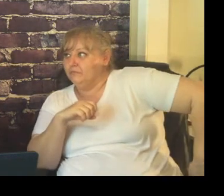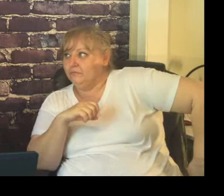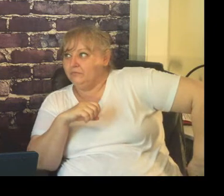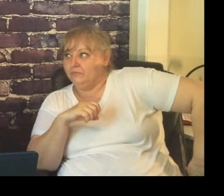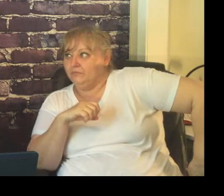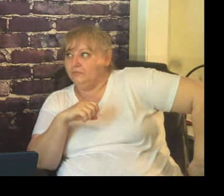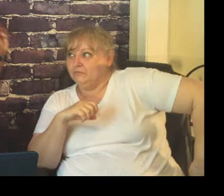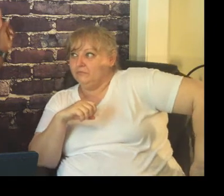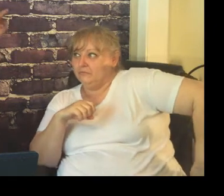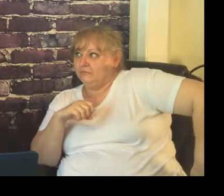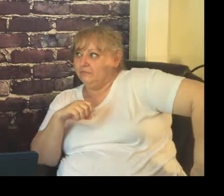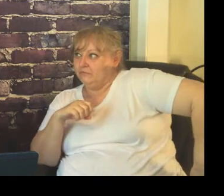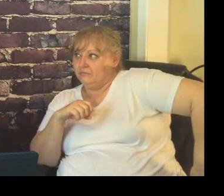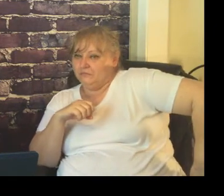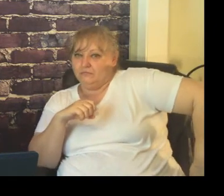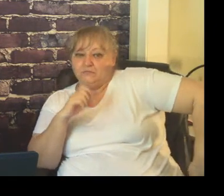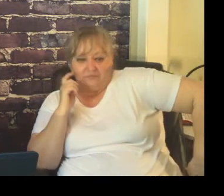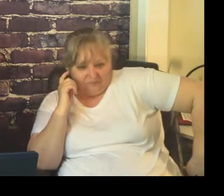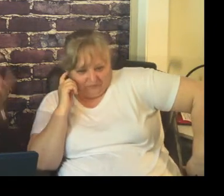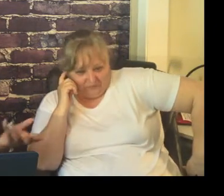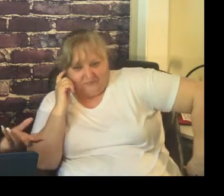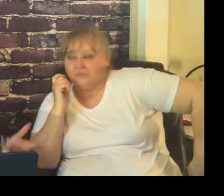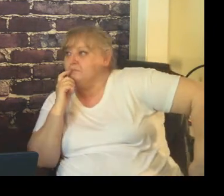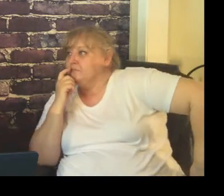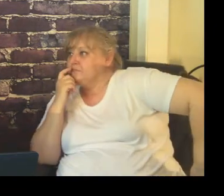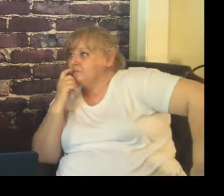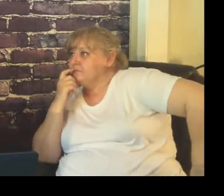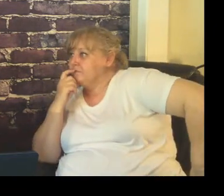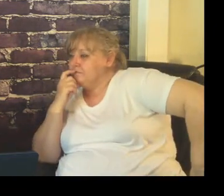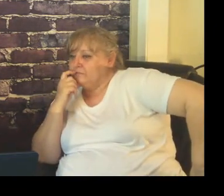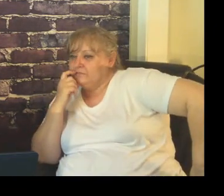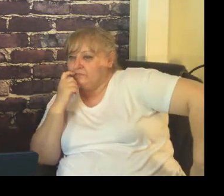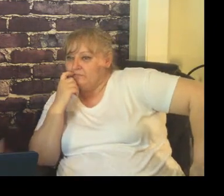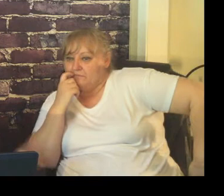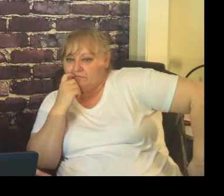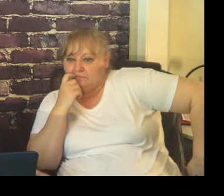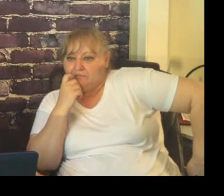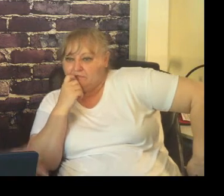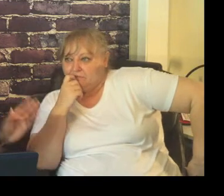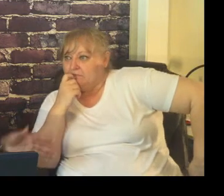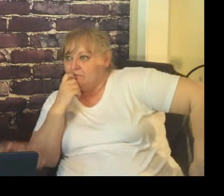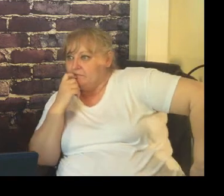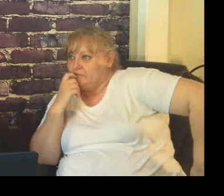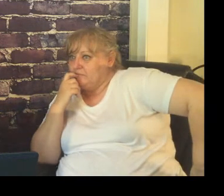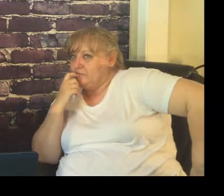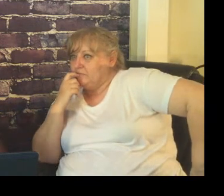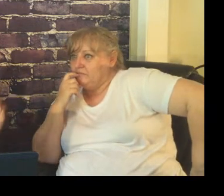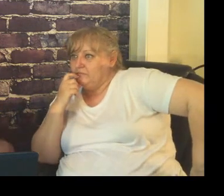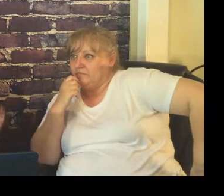it is in your room that you put it up or you're just going to make a quick note to let that kid know remember we